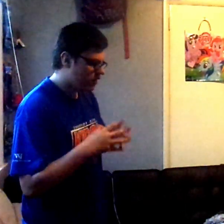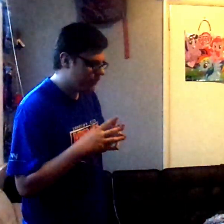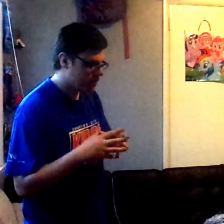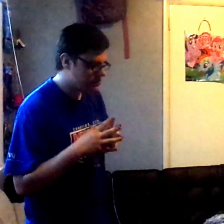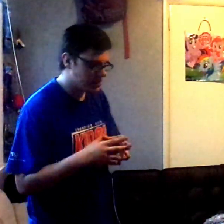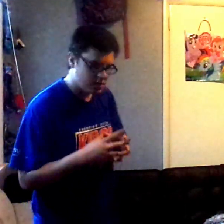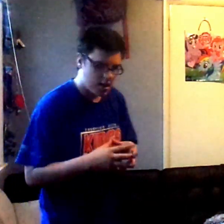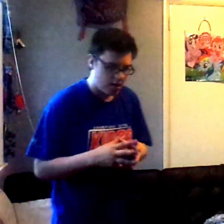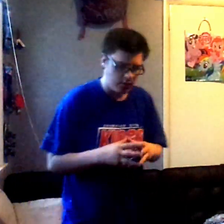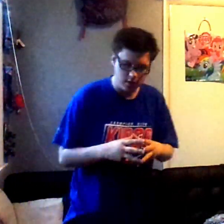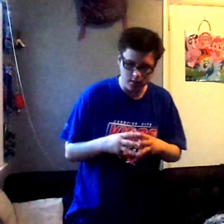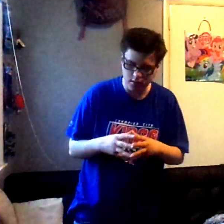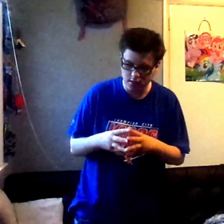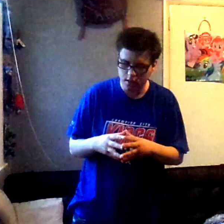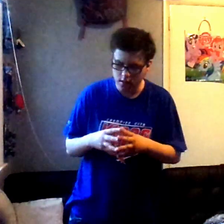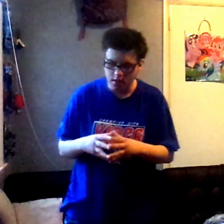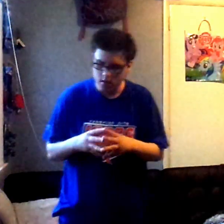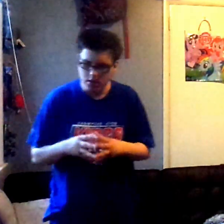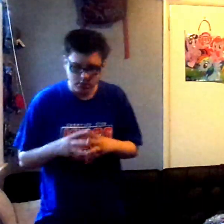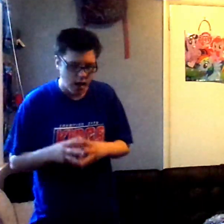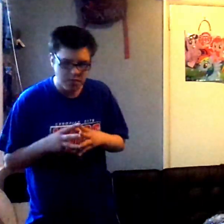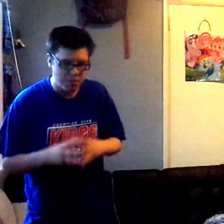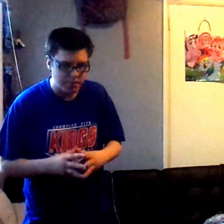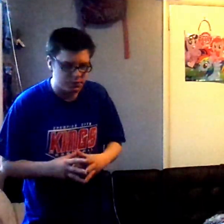When you first sit down, grab a Pepsi.